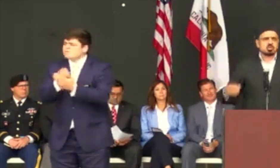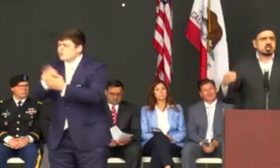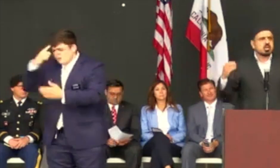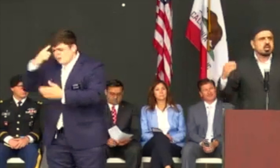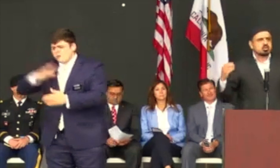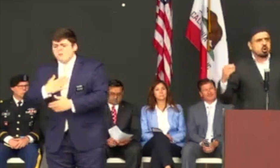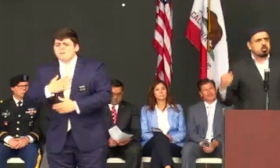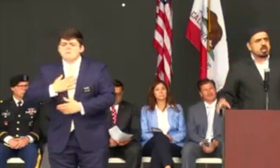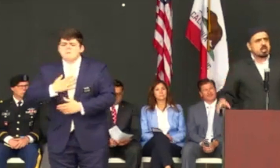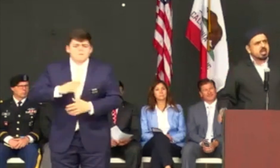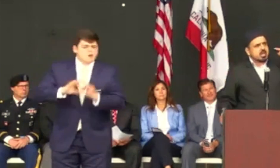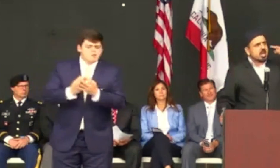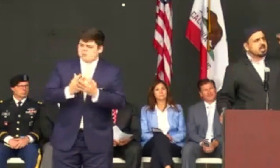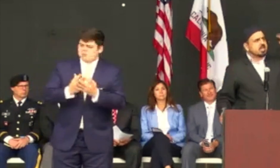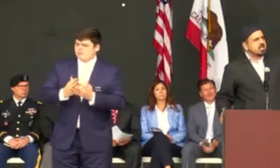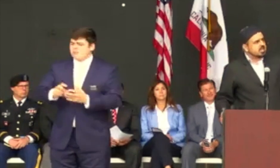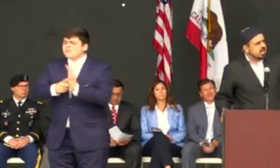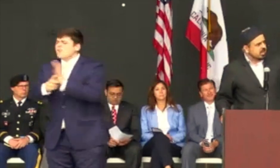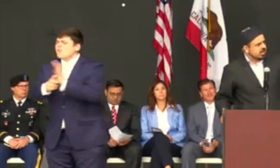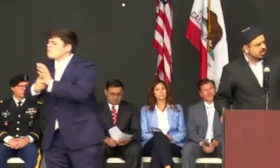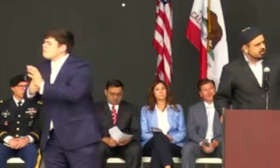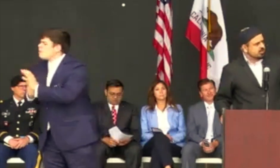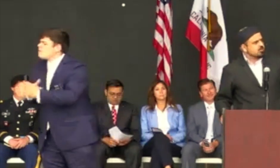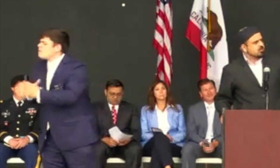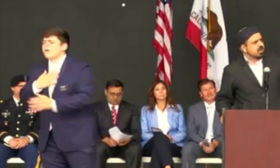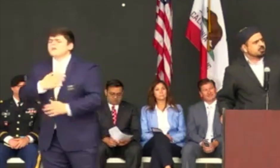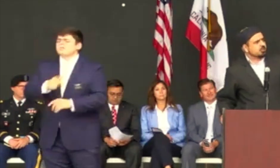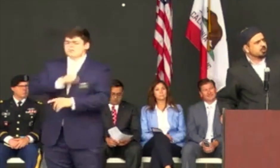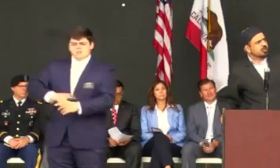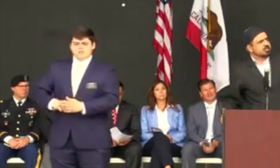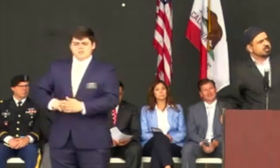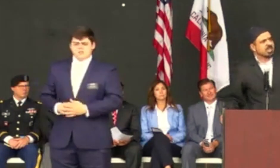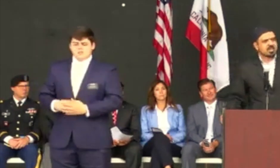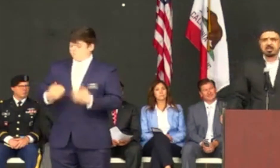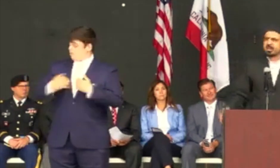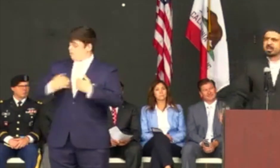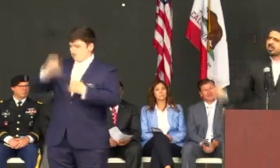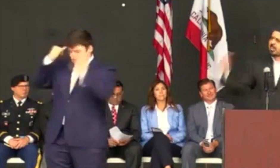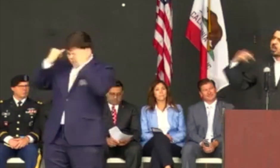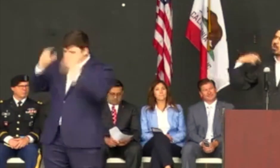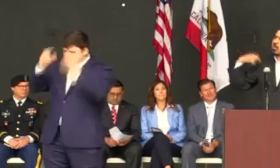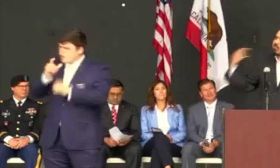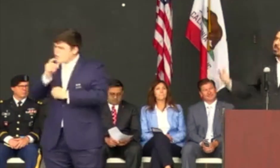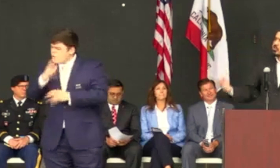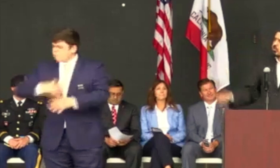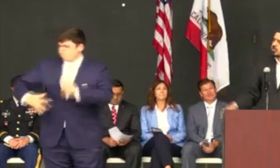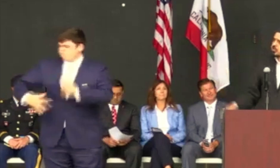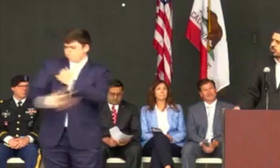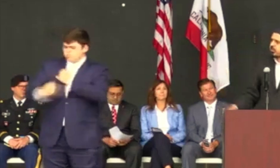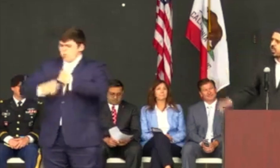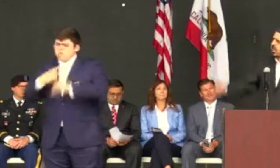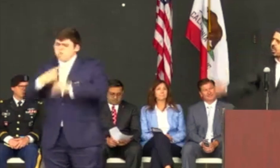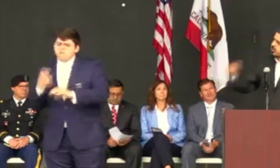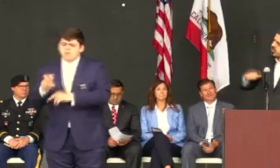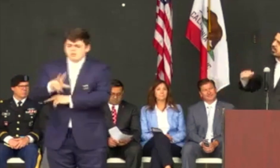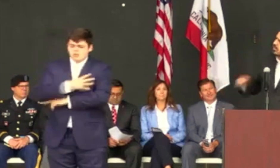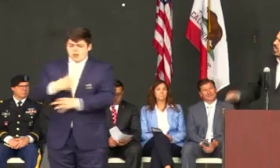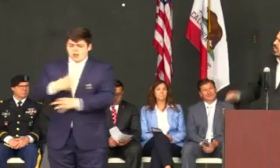Show me. He has an idea that who might have stolen his snake. He said, I want to find this person, and I want to take my snake back,